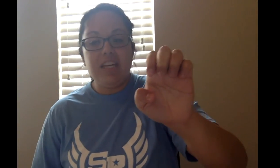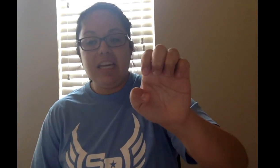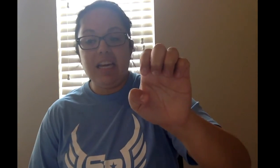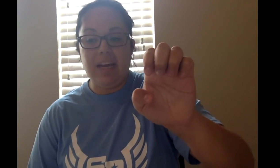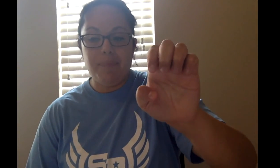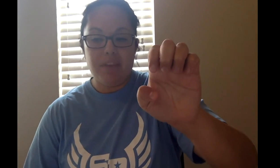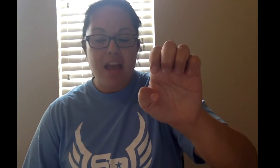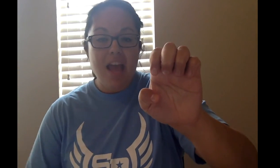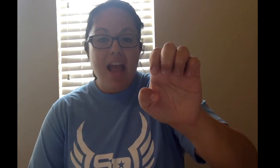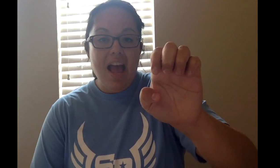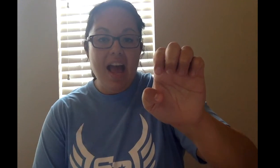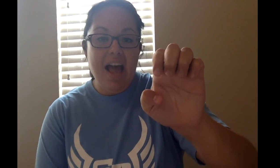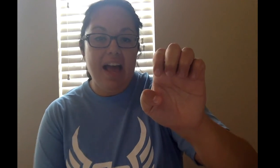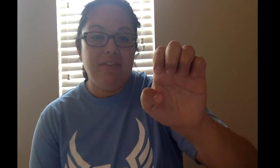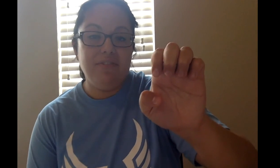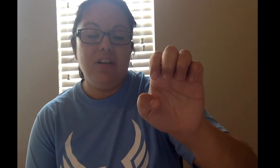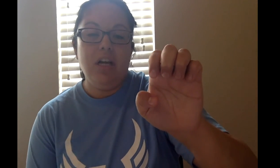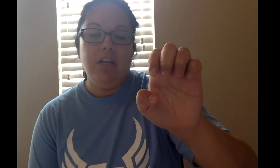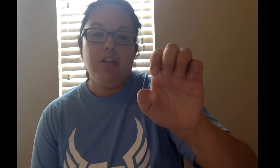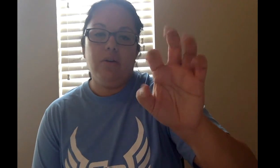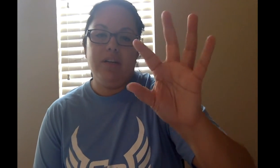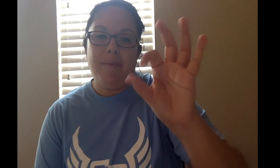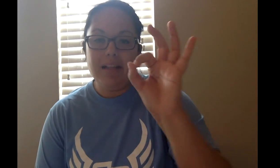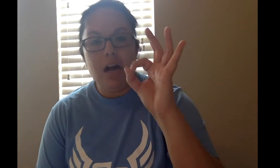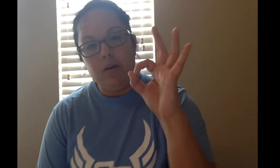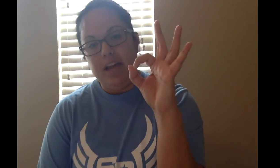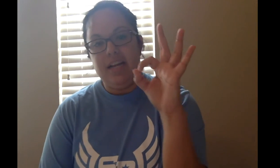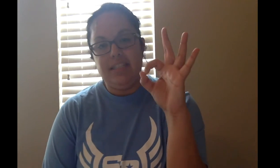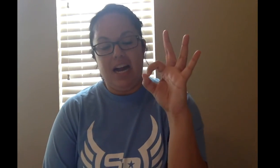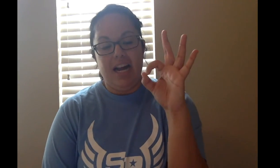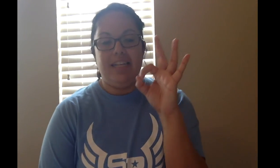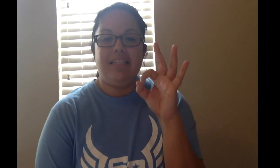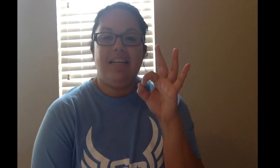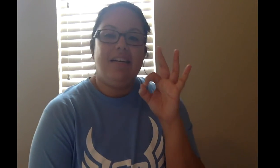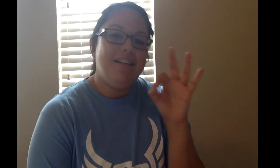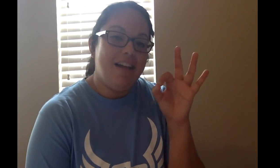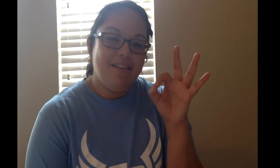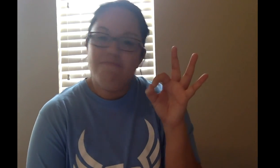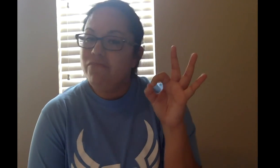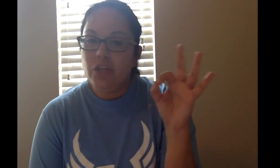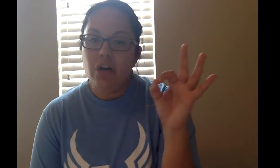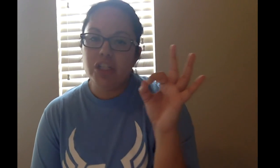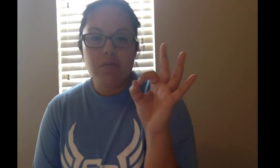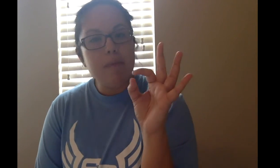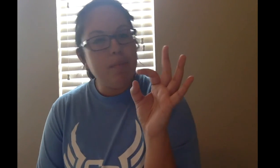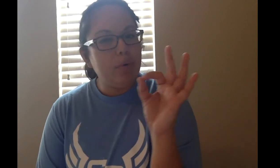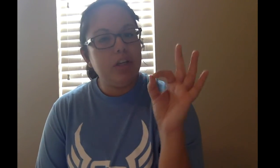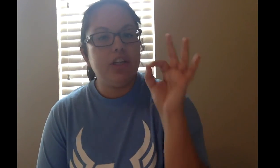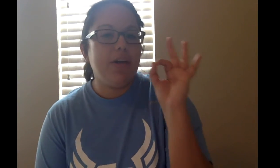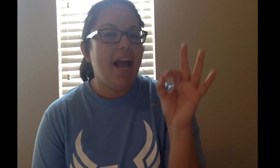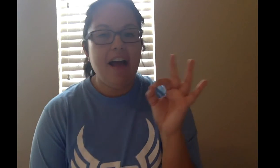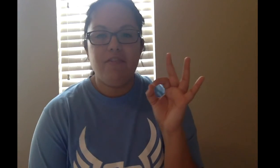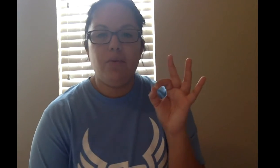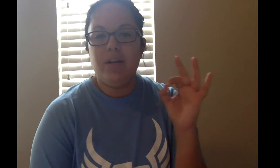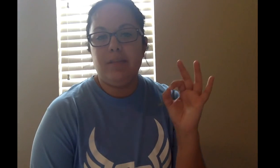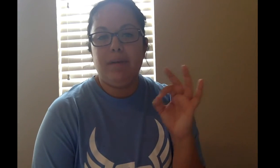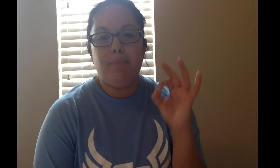E. F, you're going to make the okay sign. So just remember when you're doing F, you want it to be